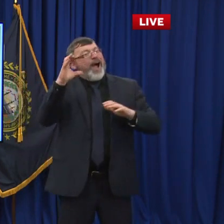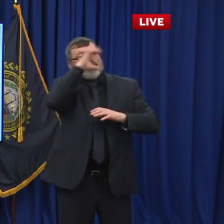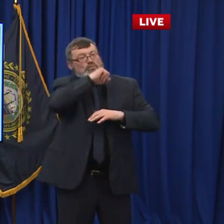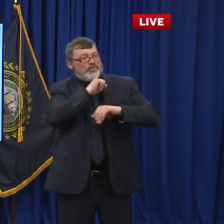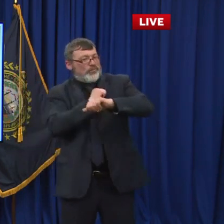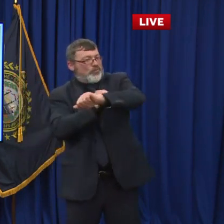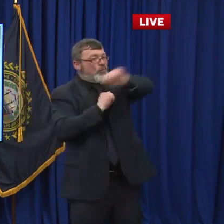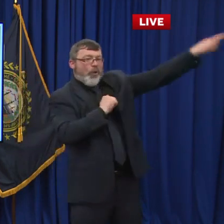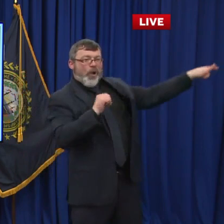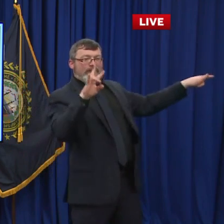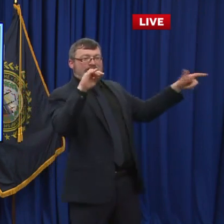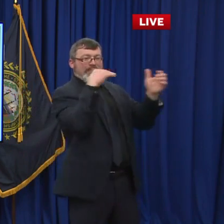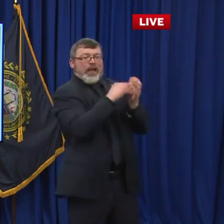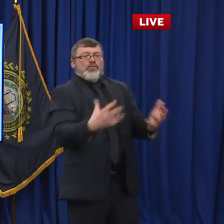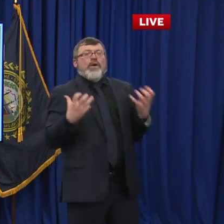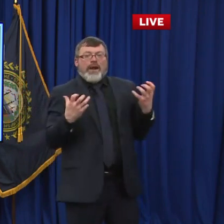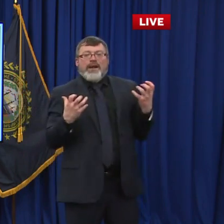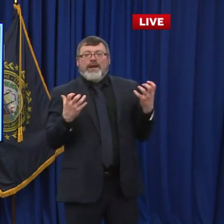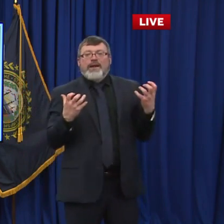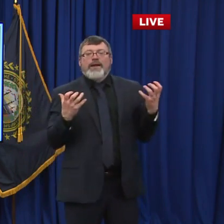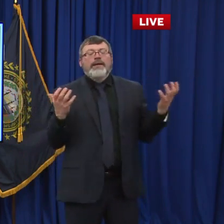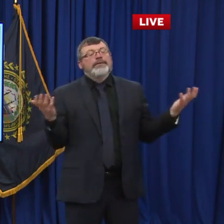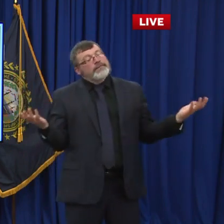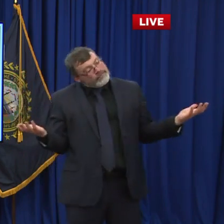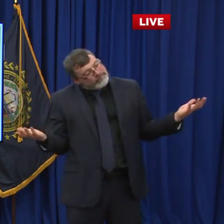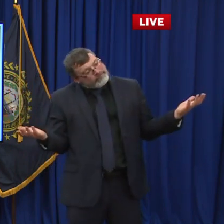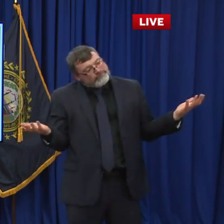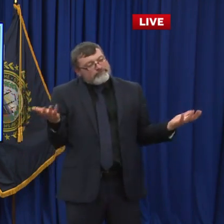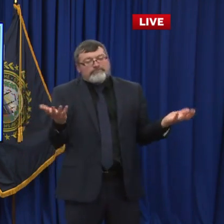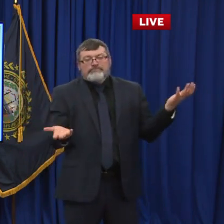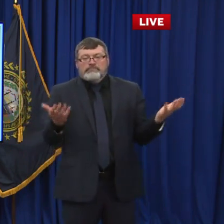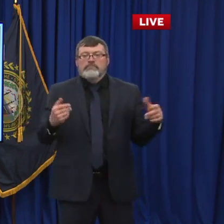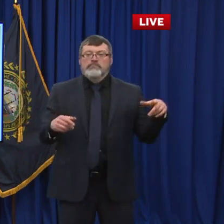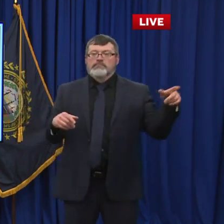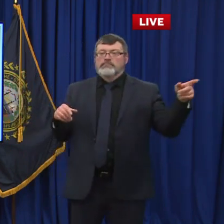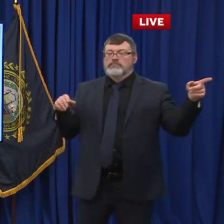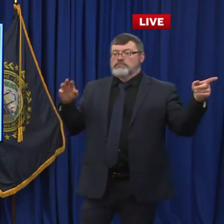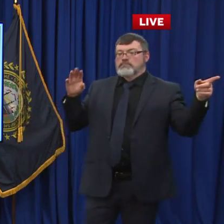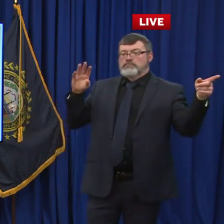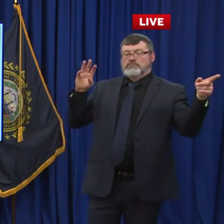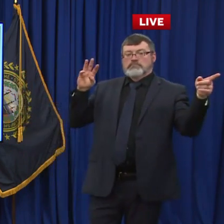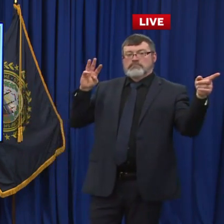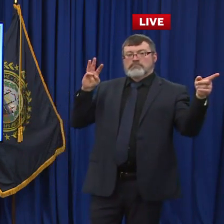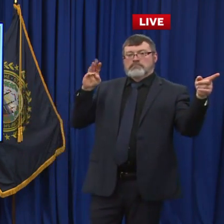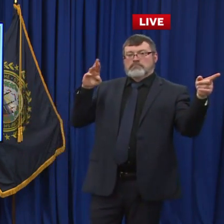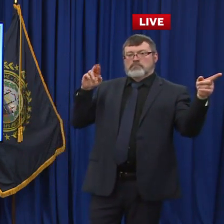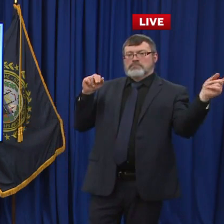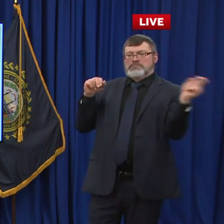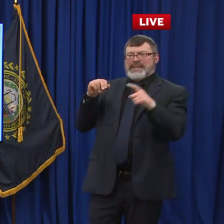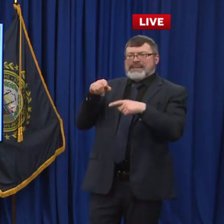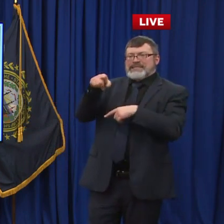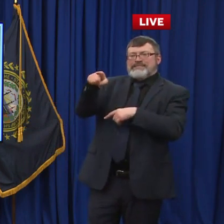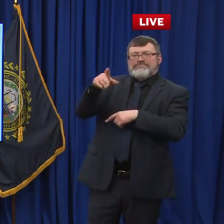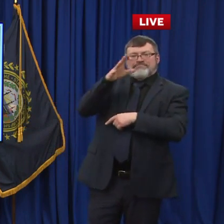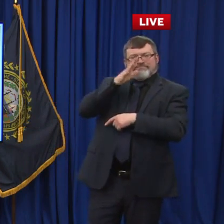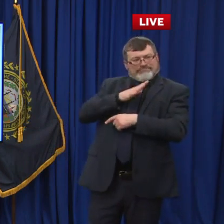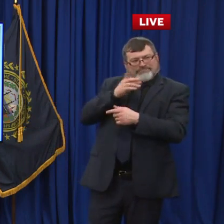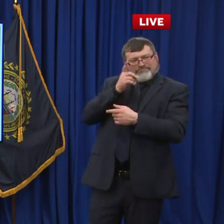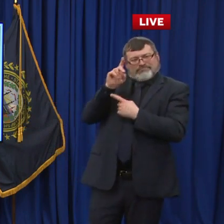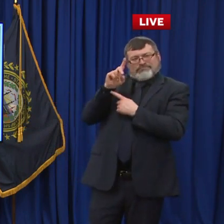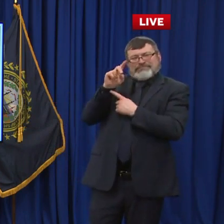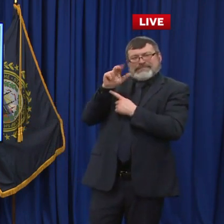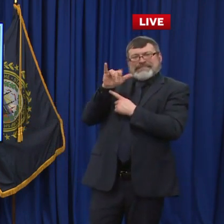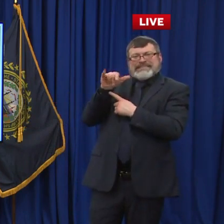from Dr. Daly about the percentage of people in long term care who received two doses of vaccine versus percentage of